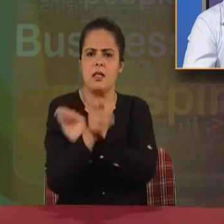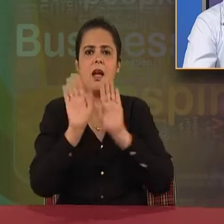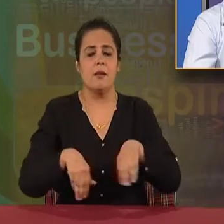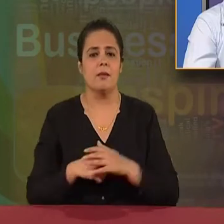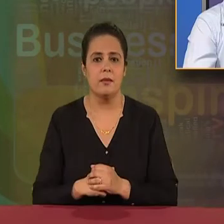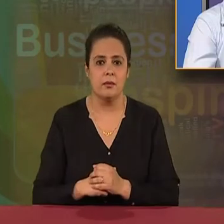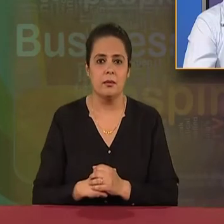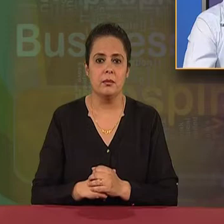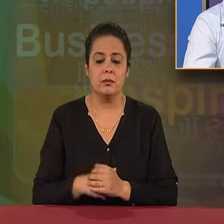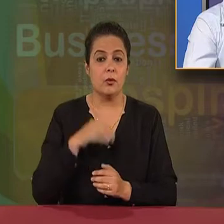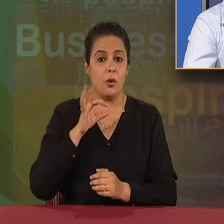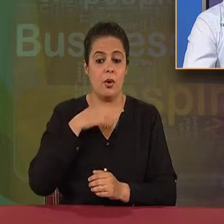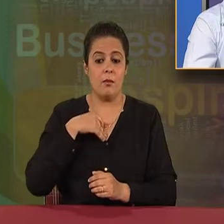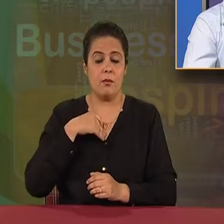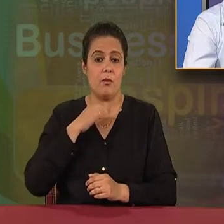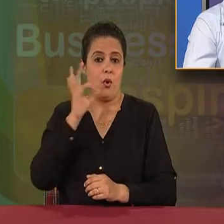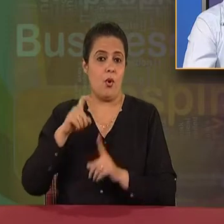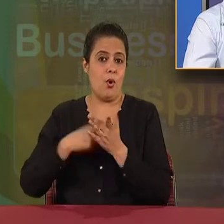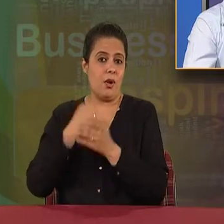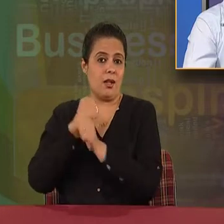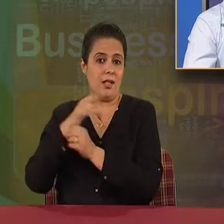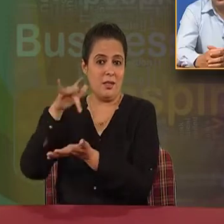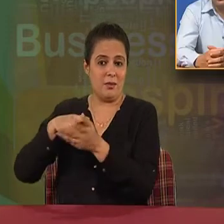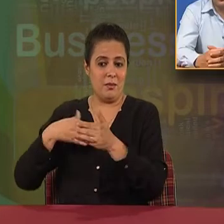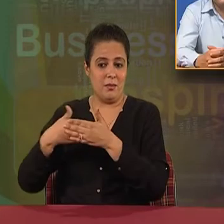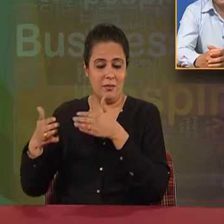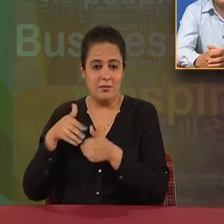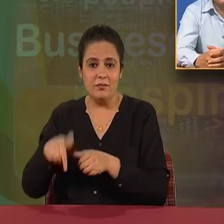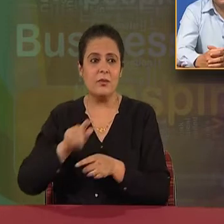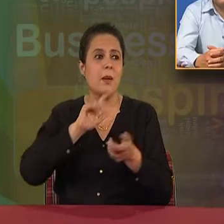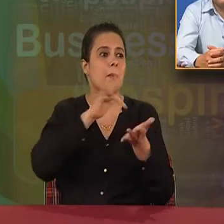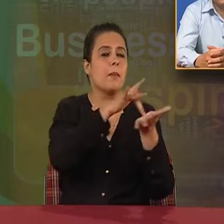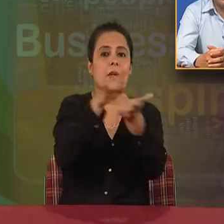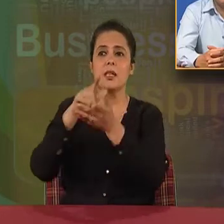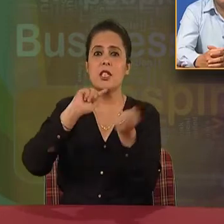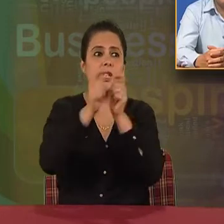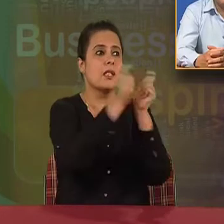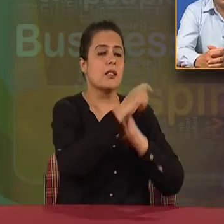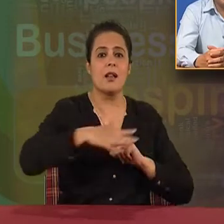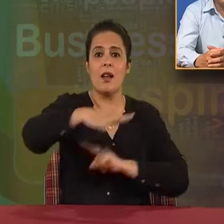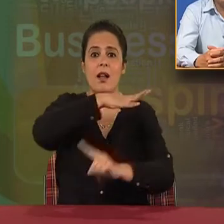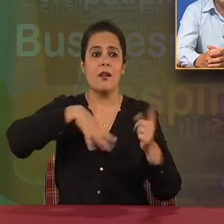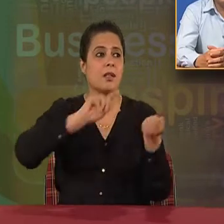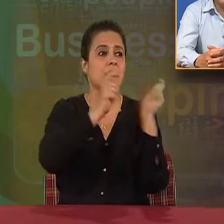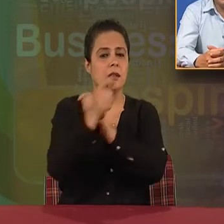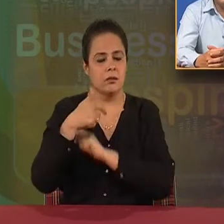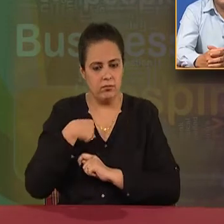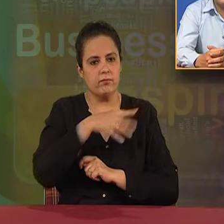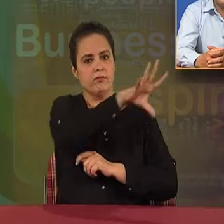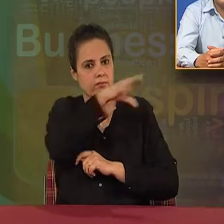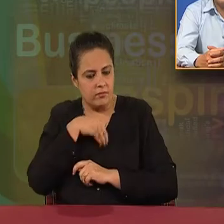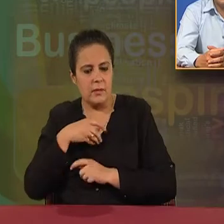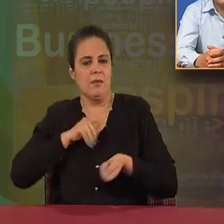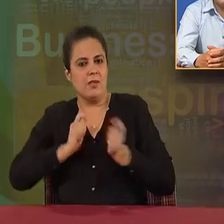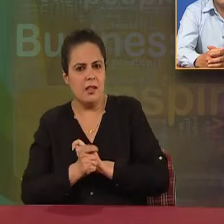organization must adapt itself to the changing environment. Now, the time has gone when whatever companies are manufacturing,